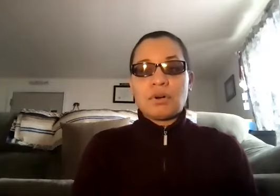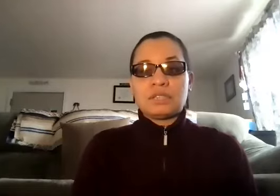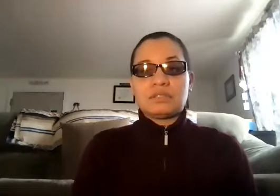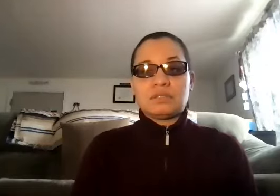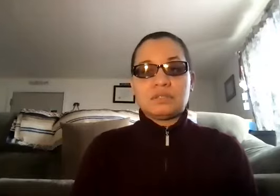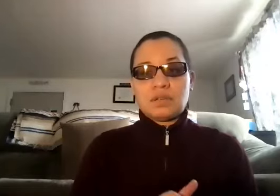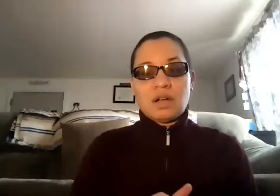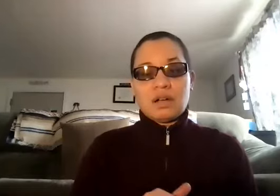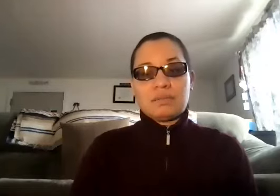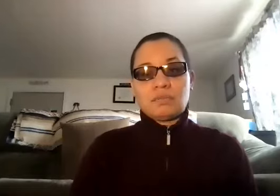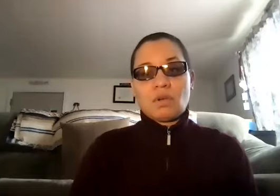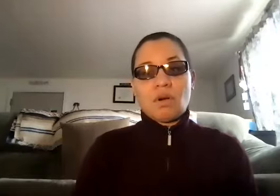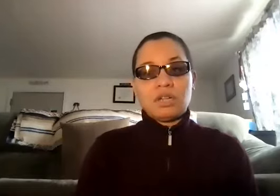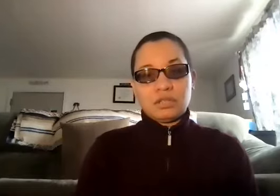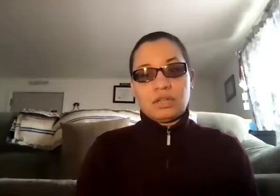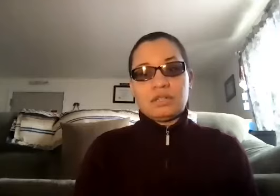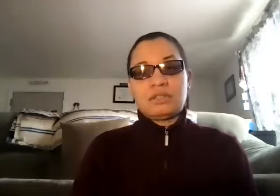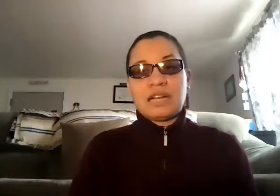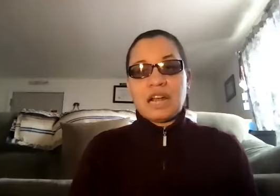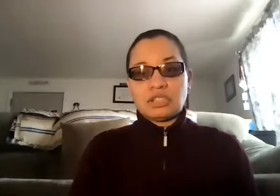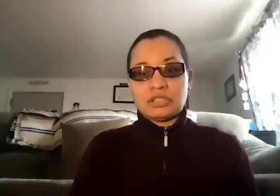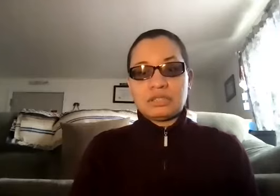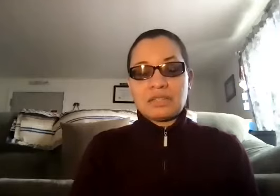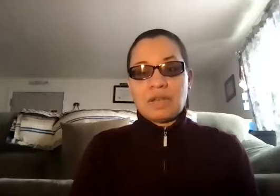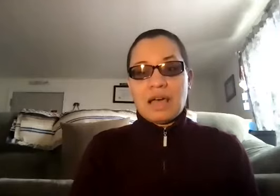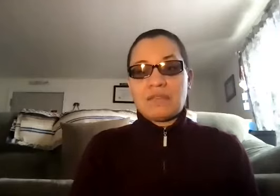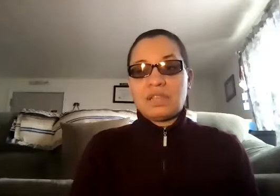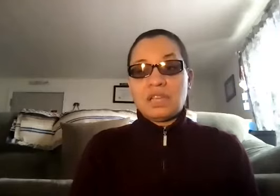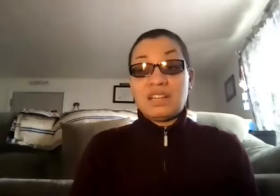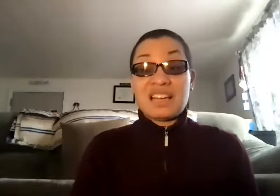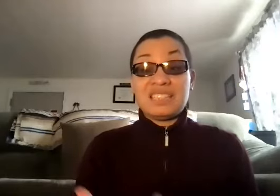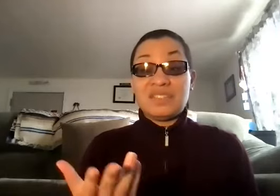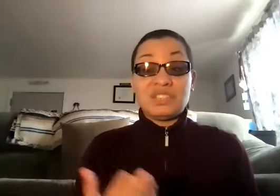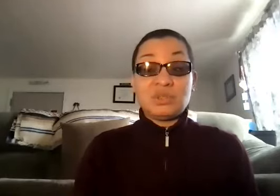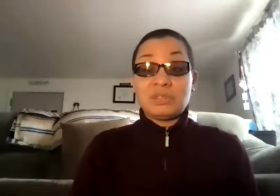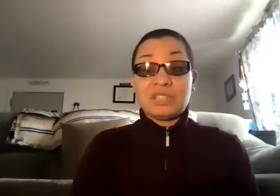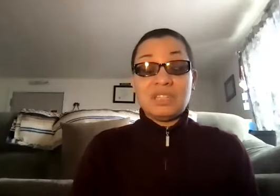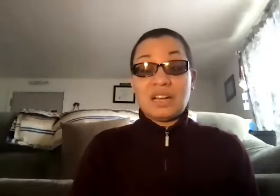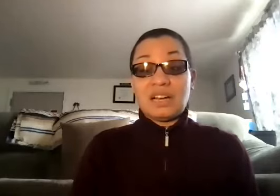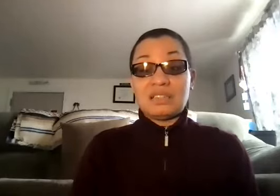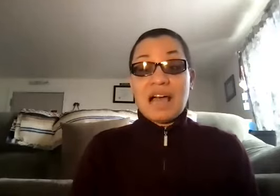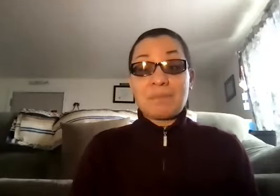all your technologies that you have. And I can even use the laptop